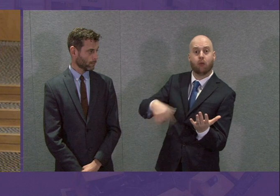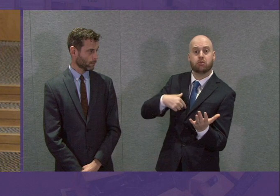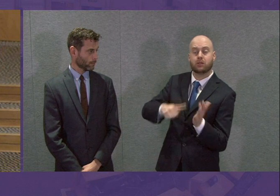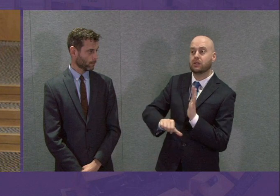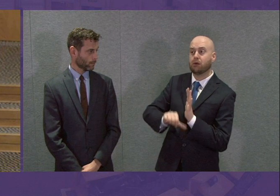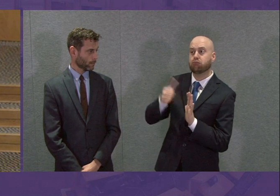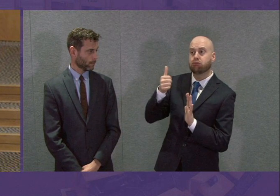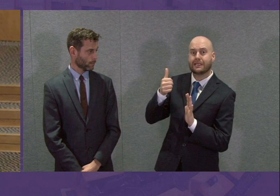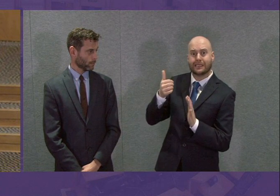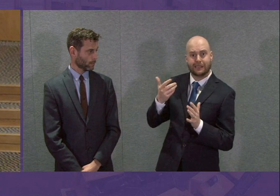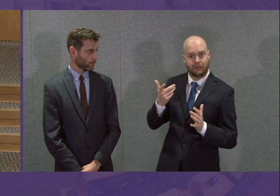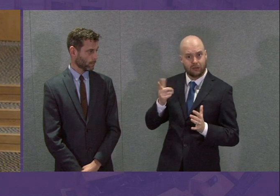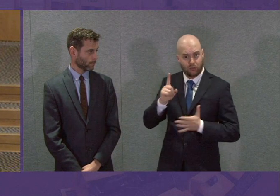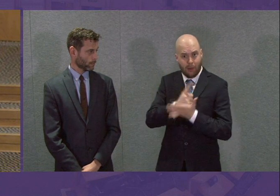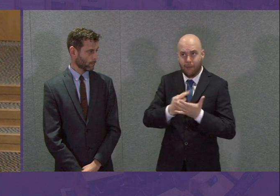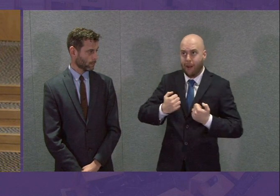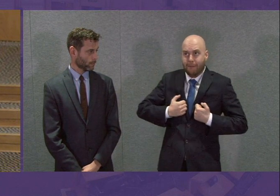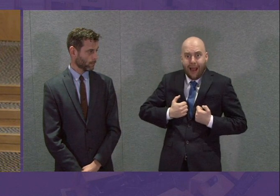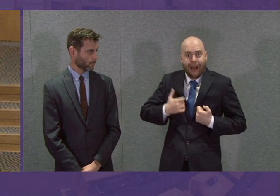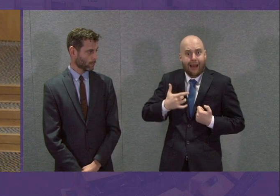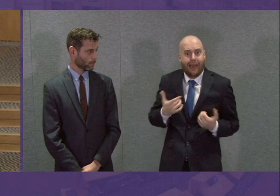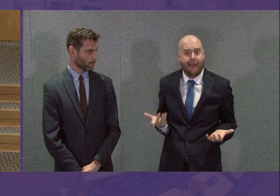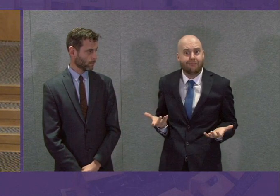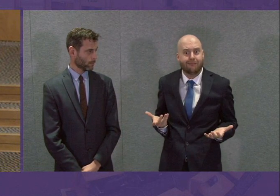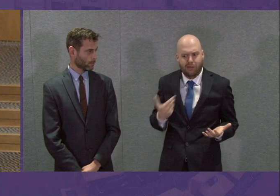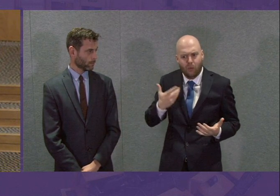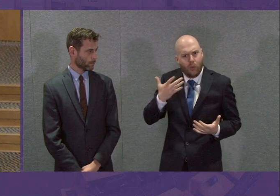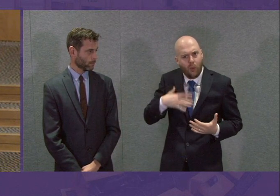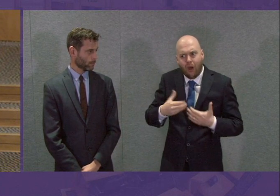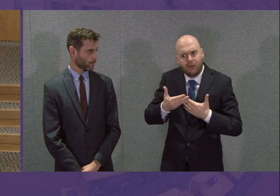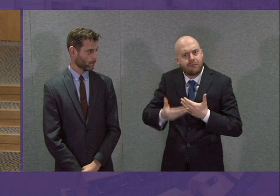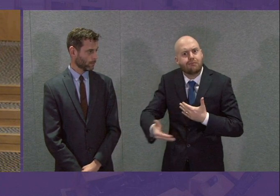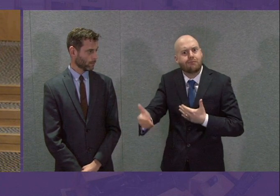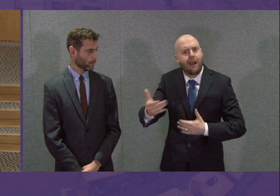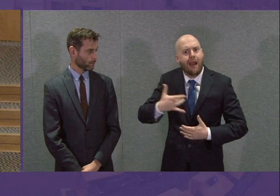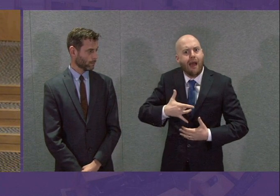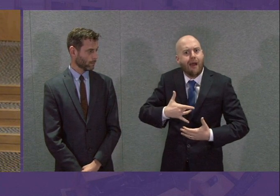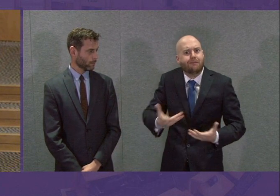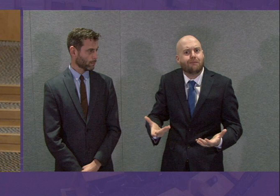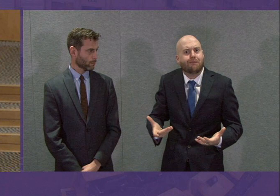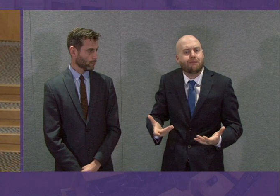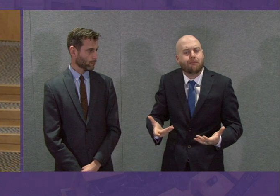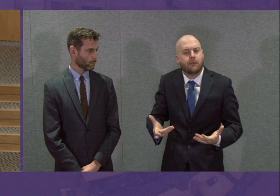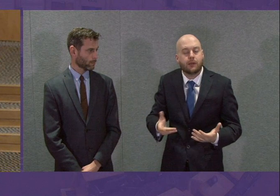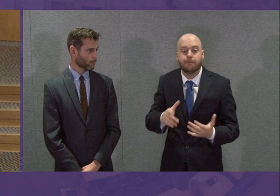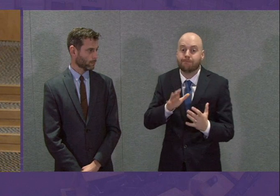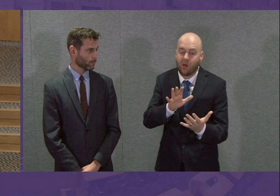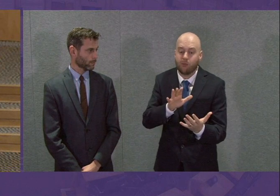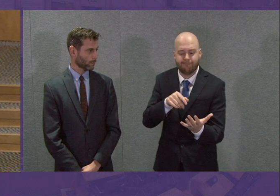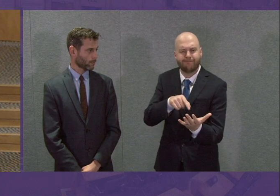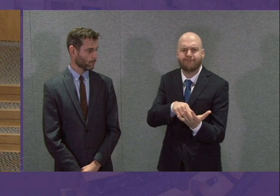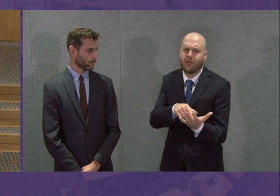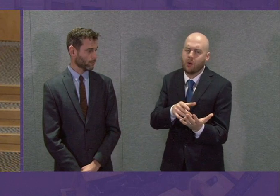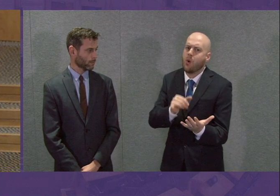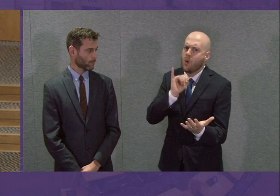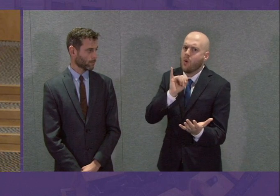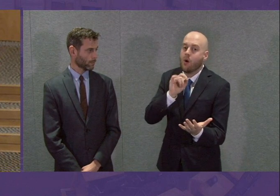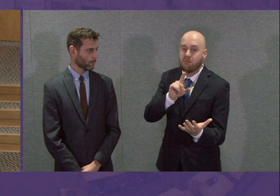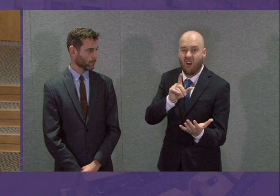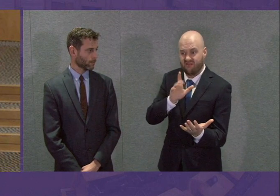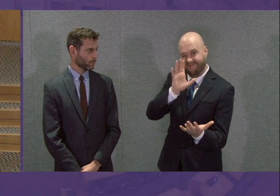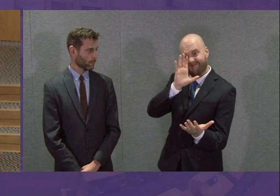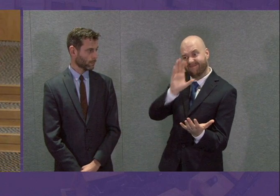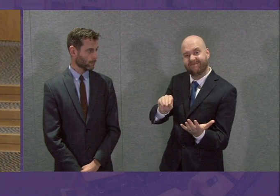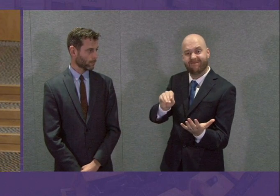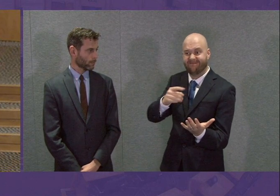longer. Now we know this is not the case, but people are worried about this and what it means